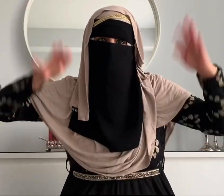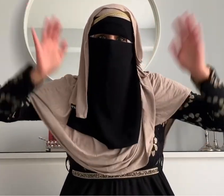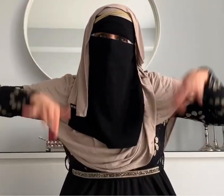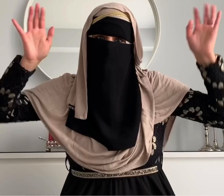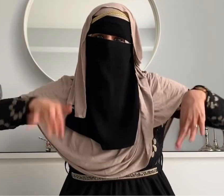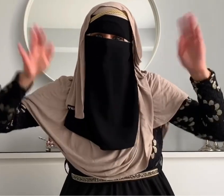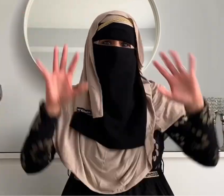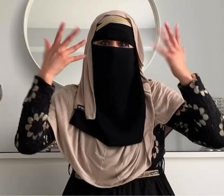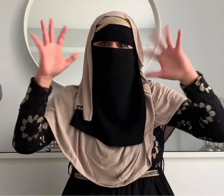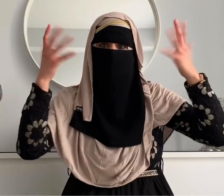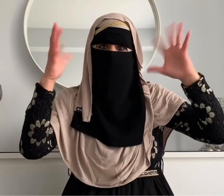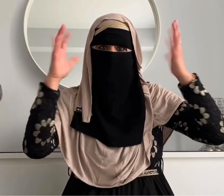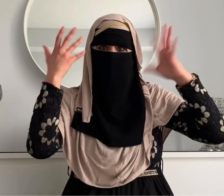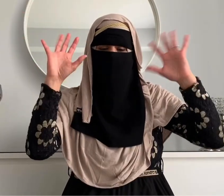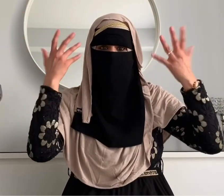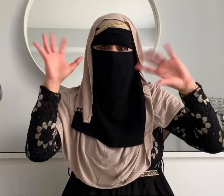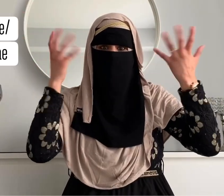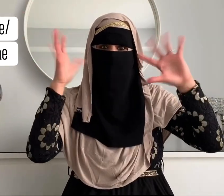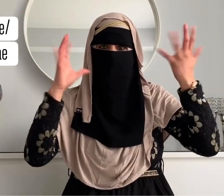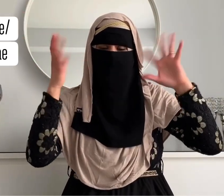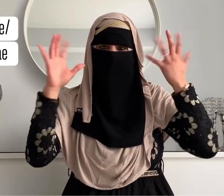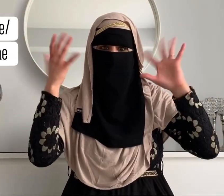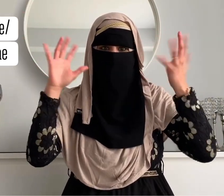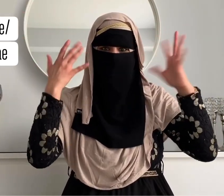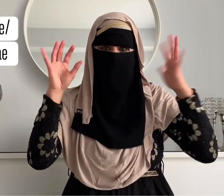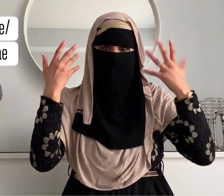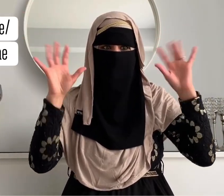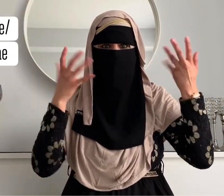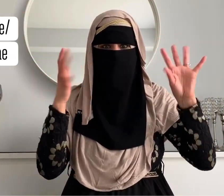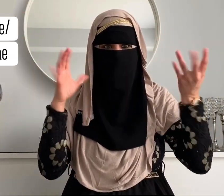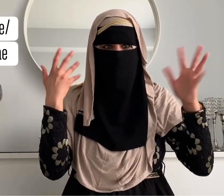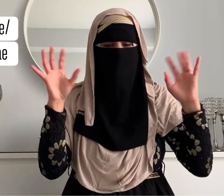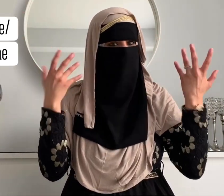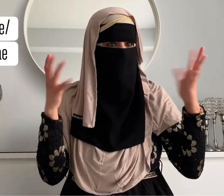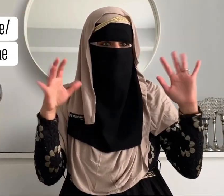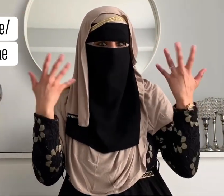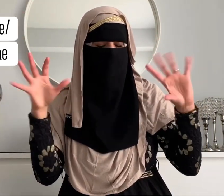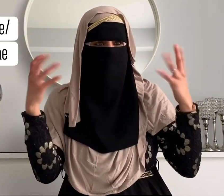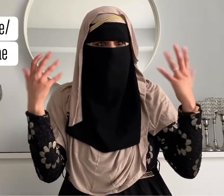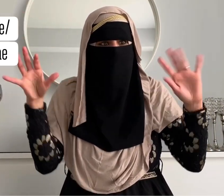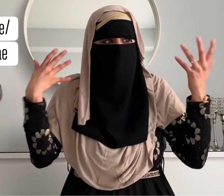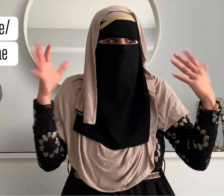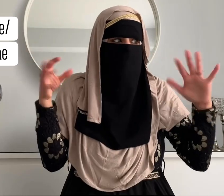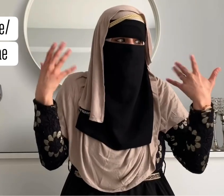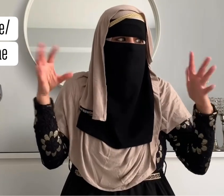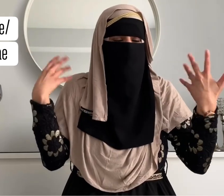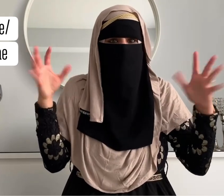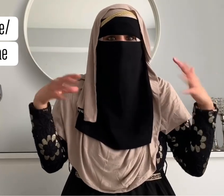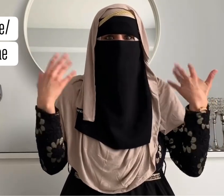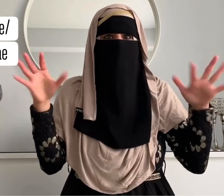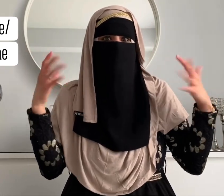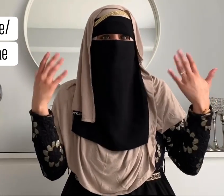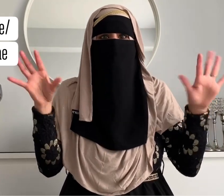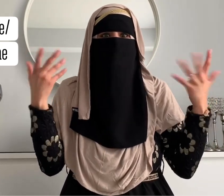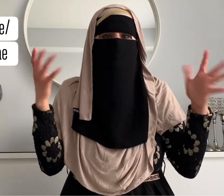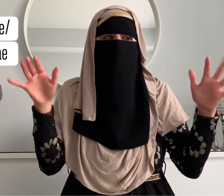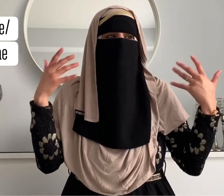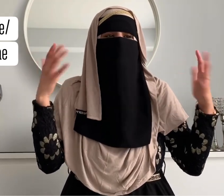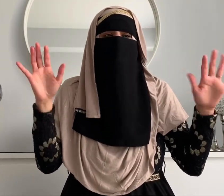weight this is her sign for all gone all done food is done i'm done playing i'm done like sitting here i'm done with you mama like i